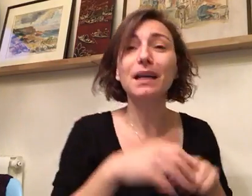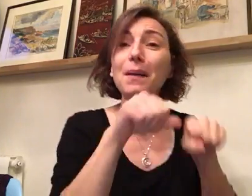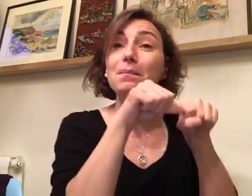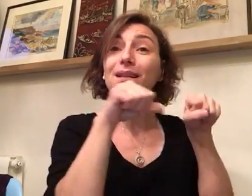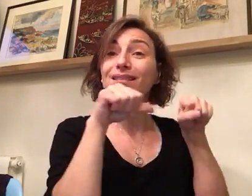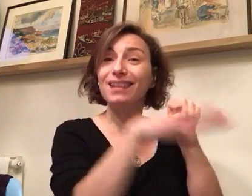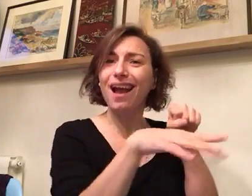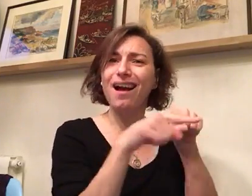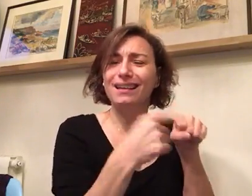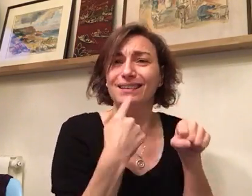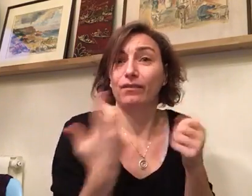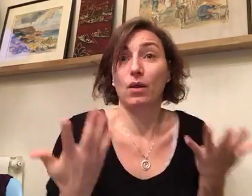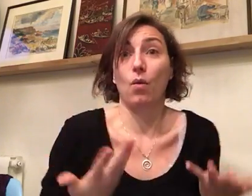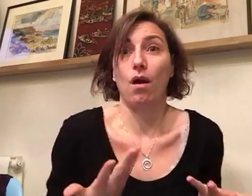It has to